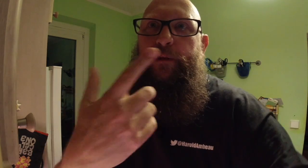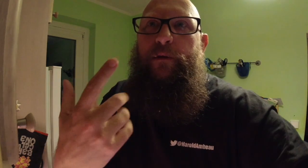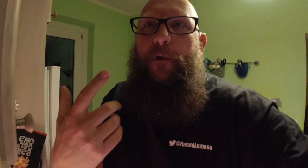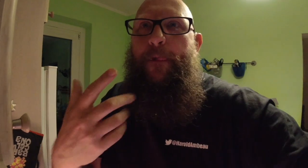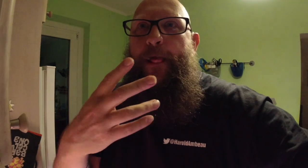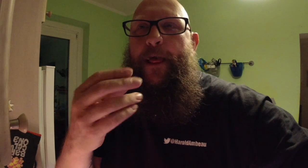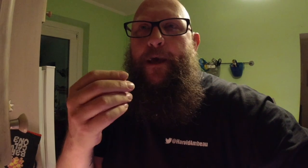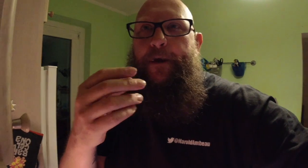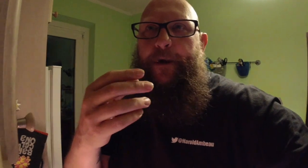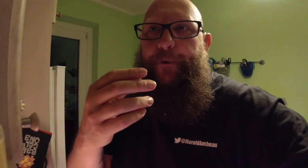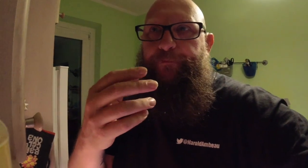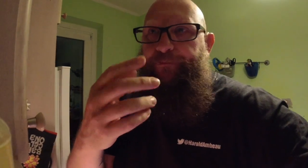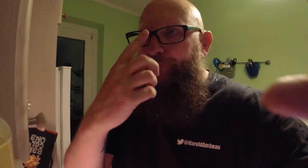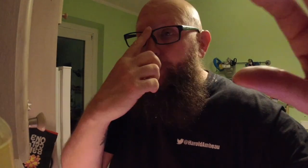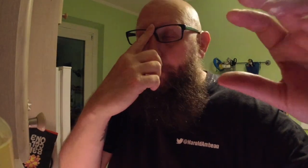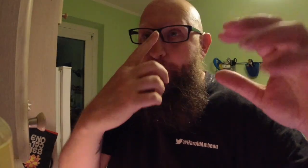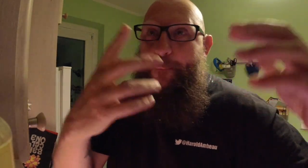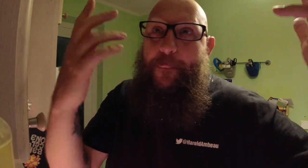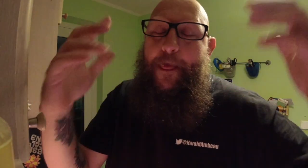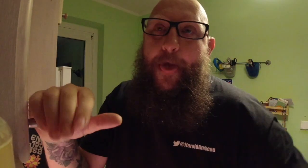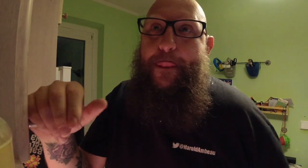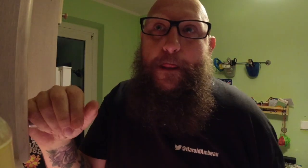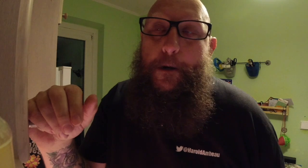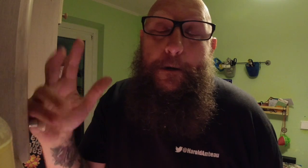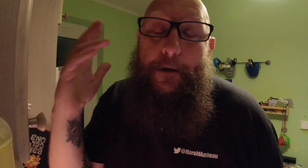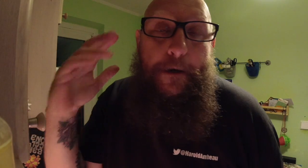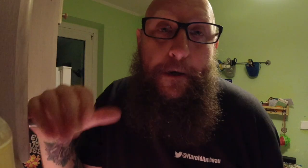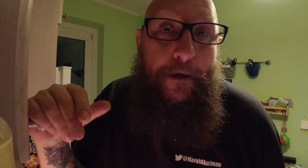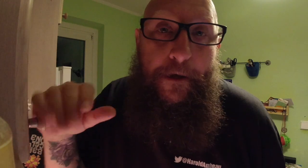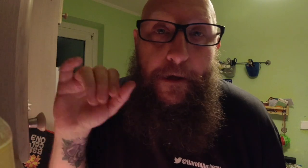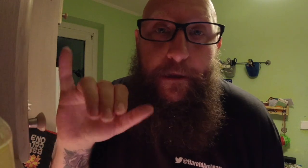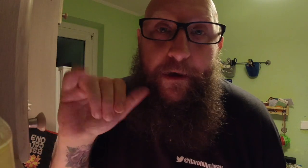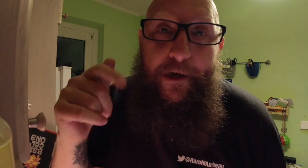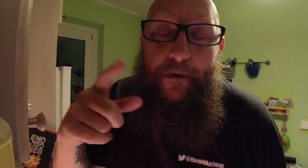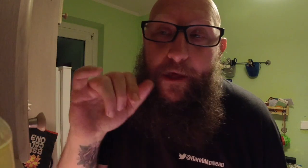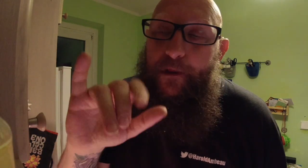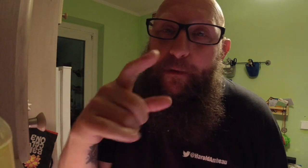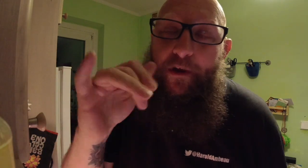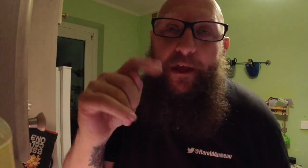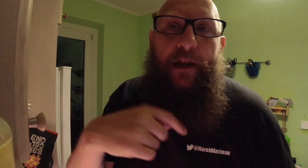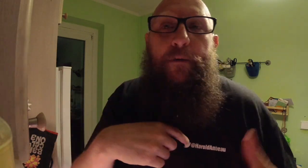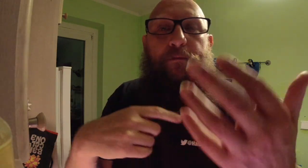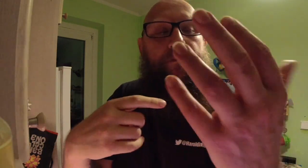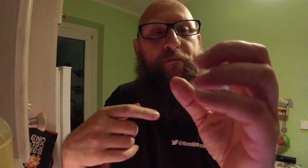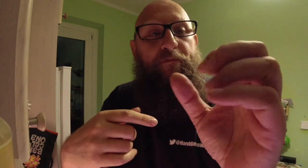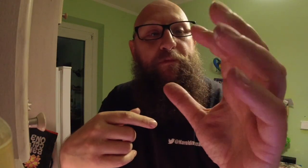And that's about it. And I'm